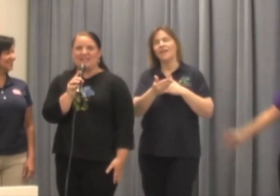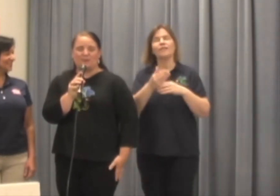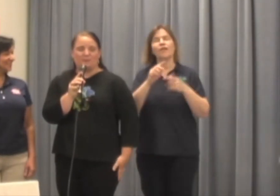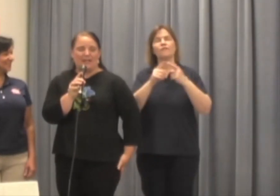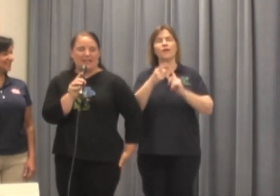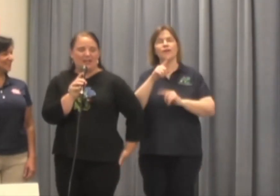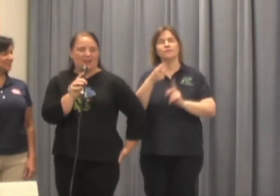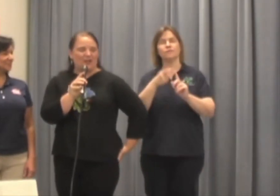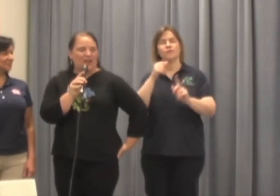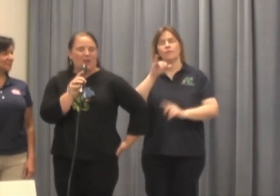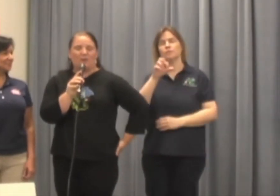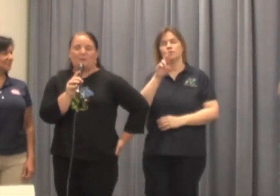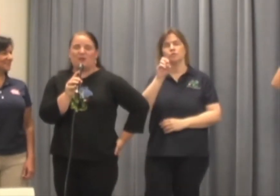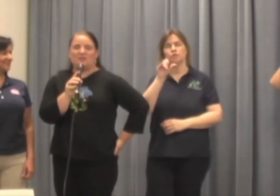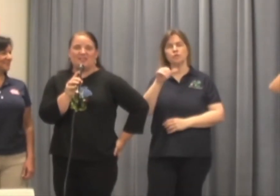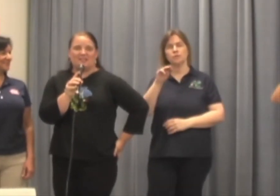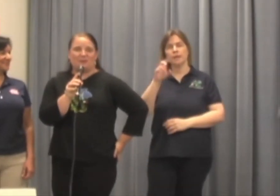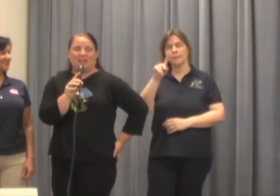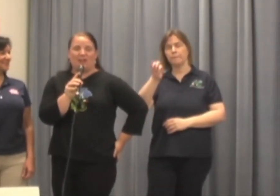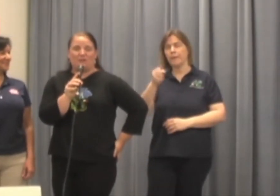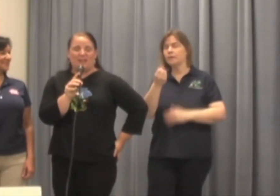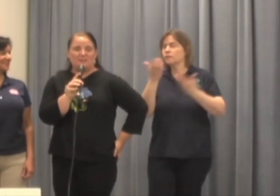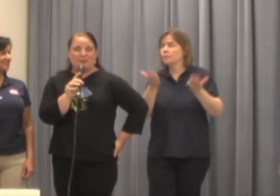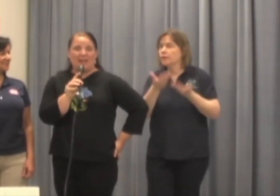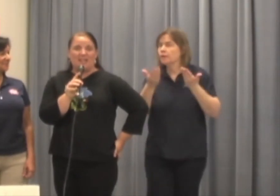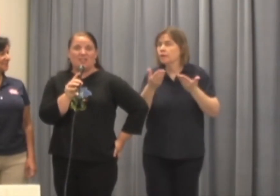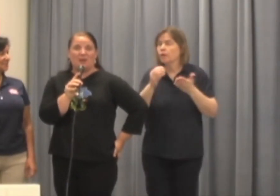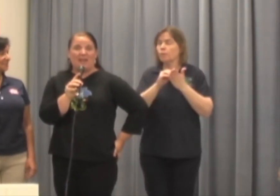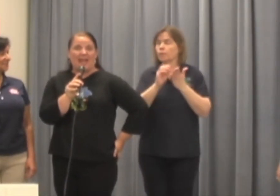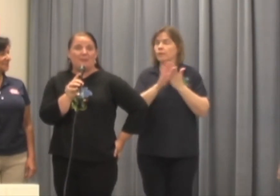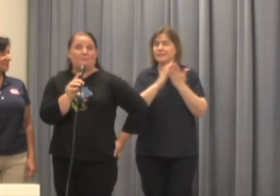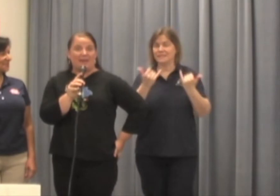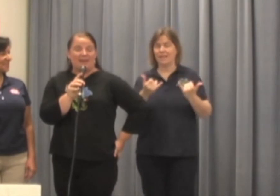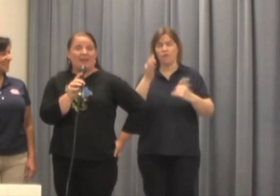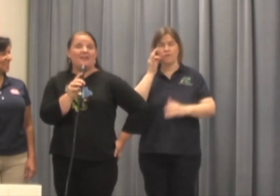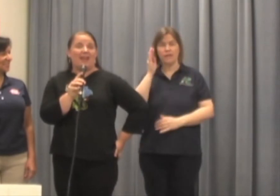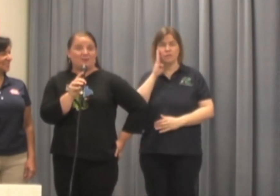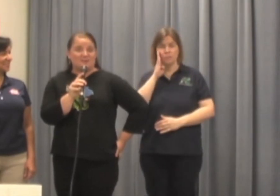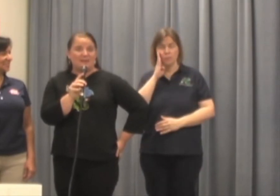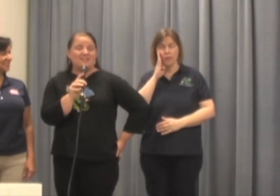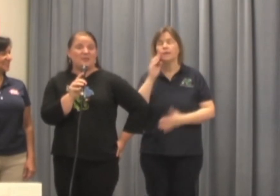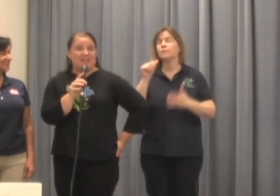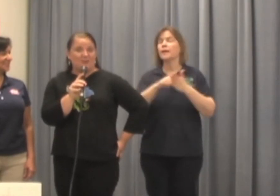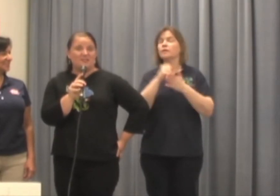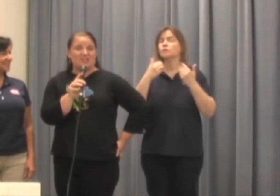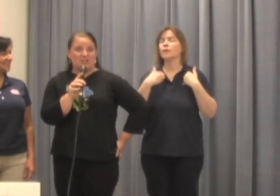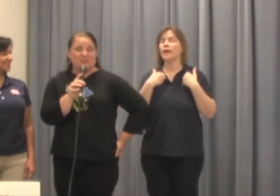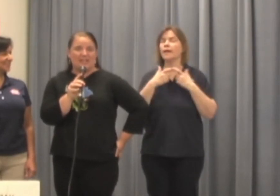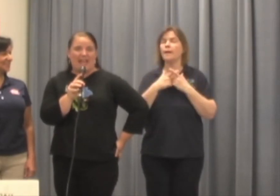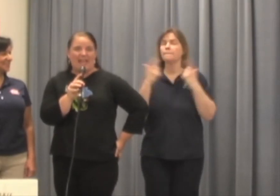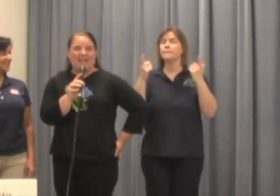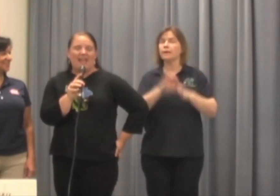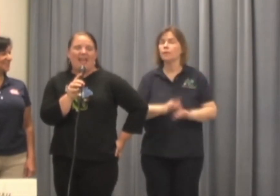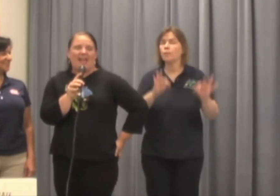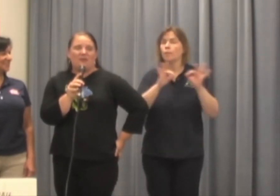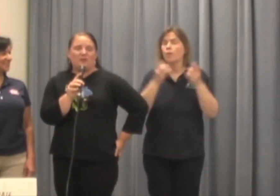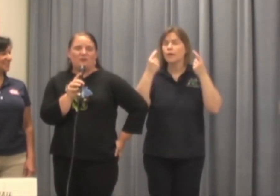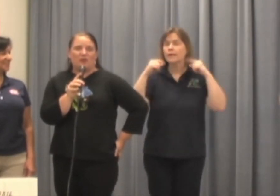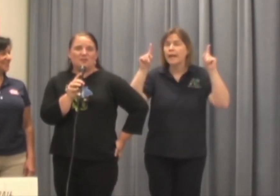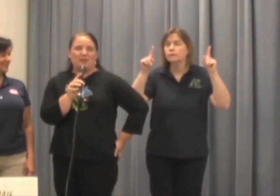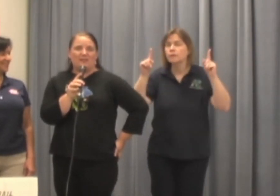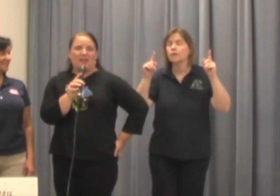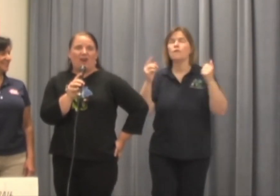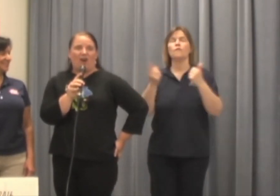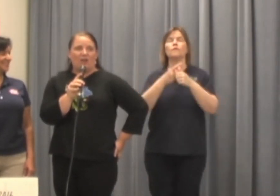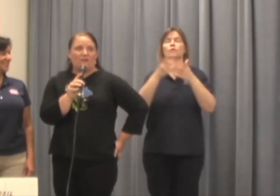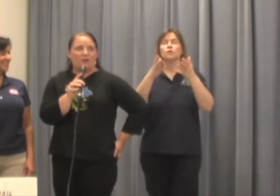Jersey Mikes from being here. We posted this morning on our Facebook page that we had a big announcement to announce to you today, and we